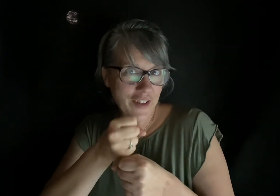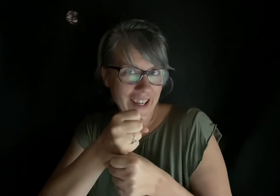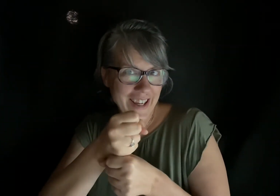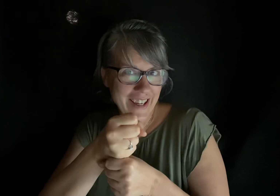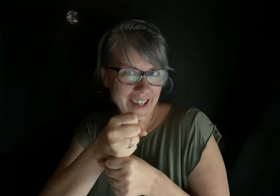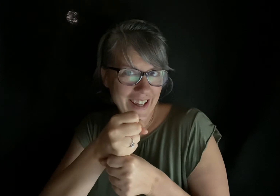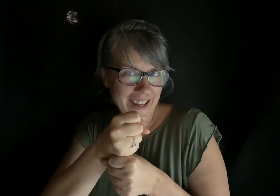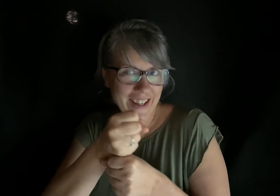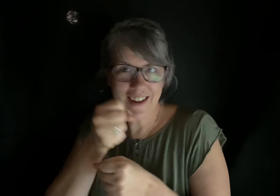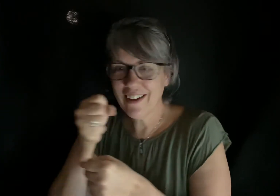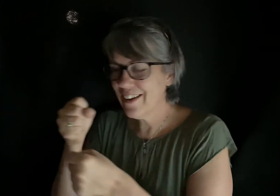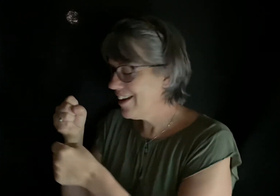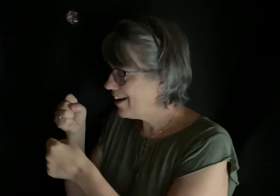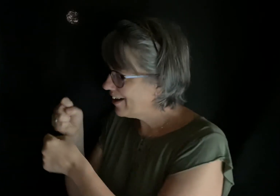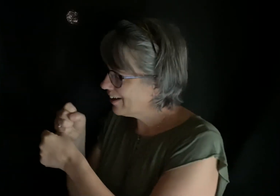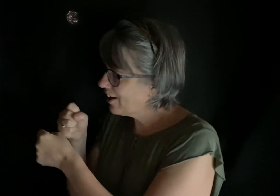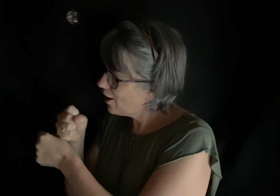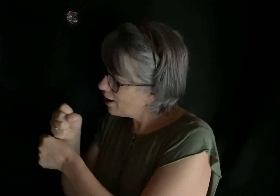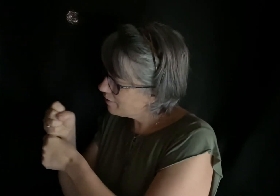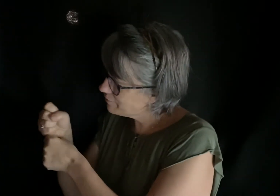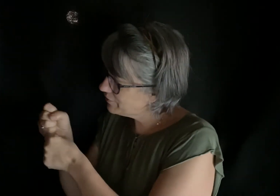Coffee, coffee,